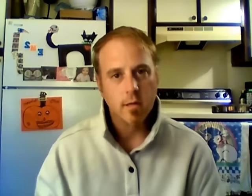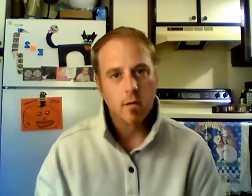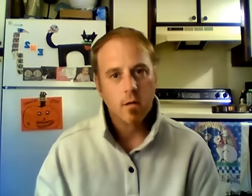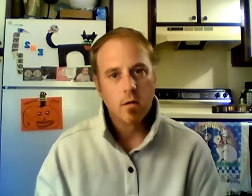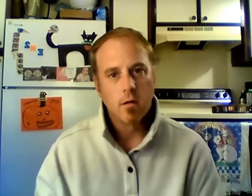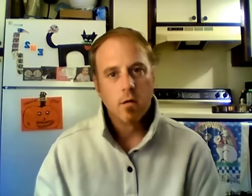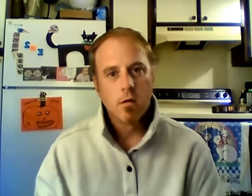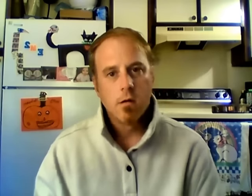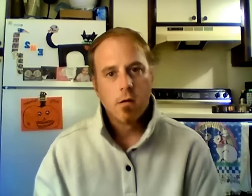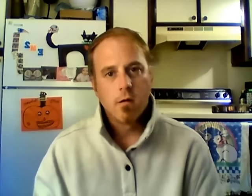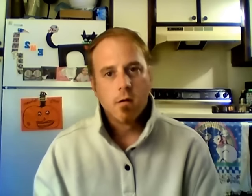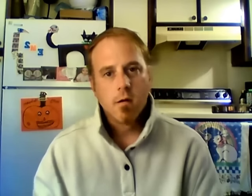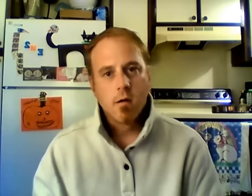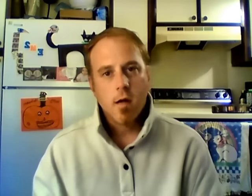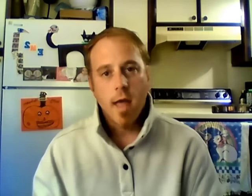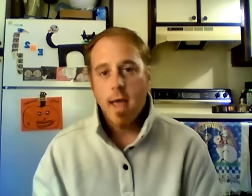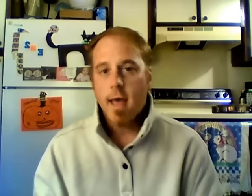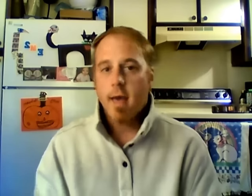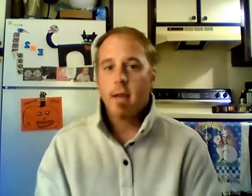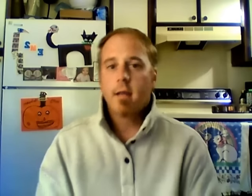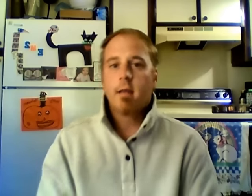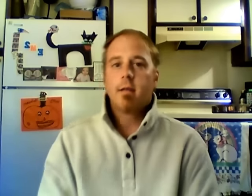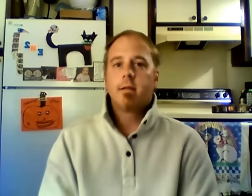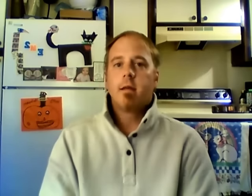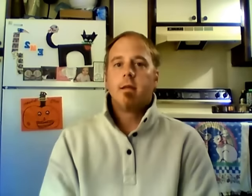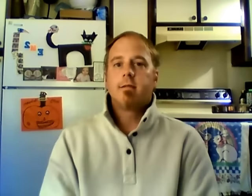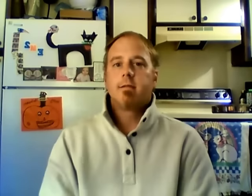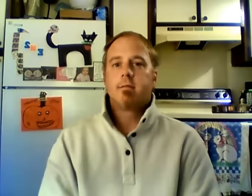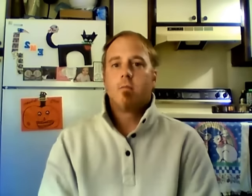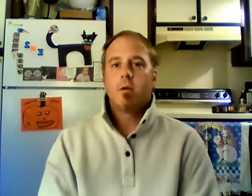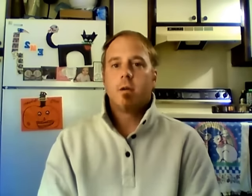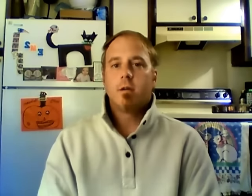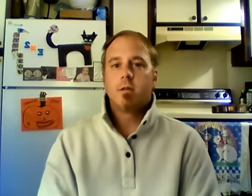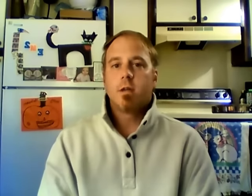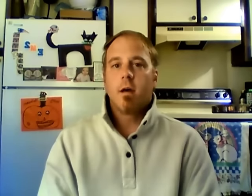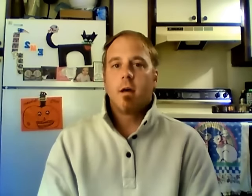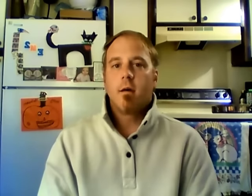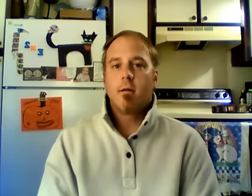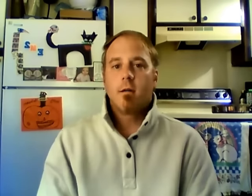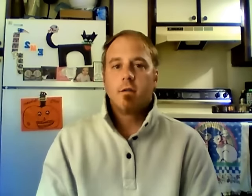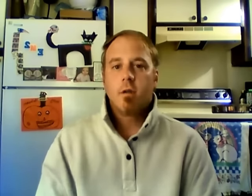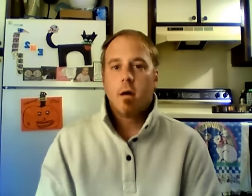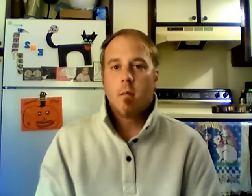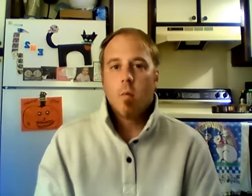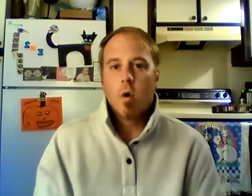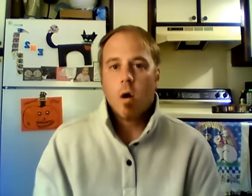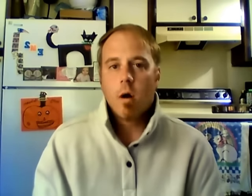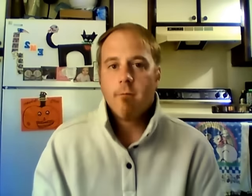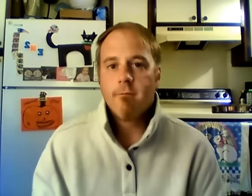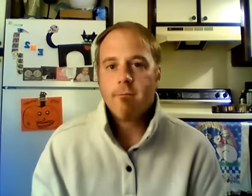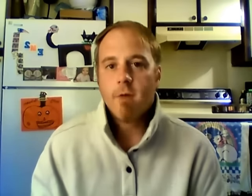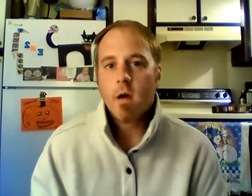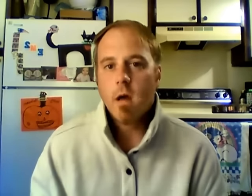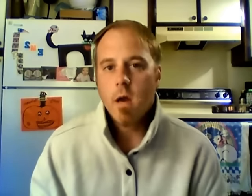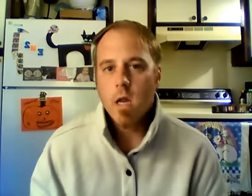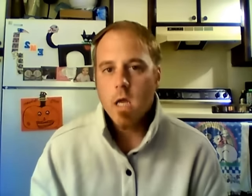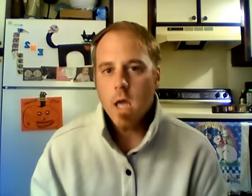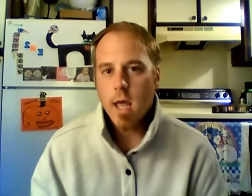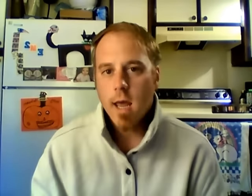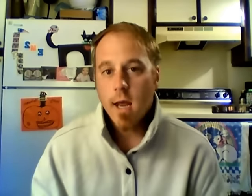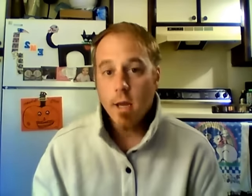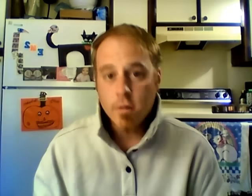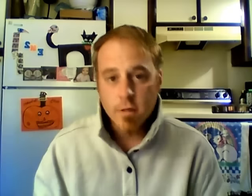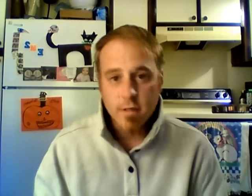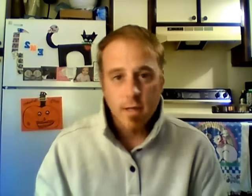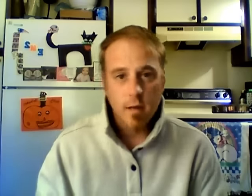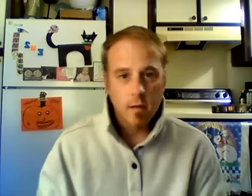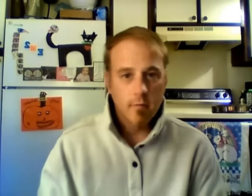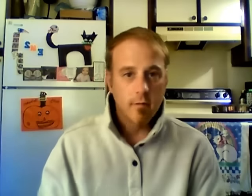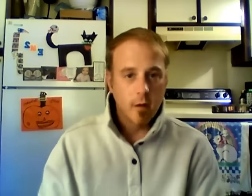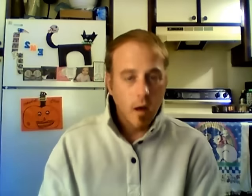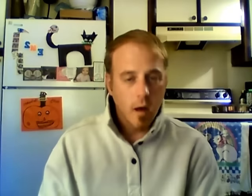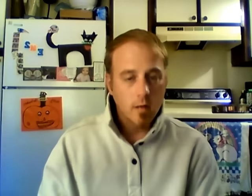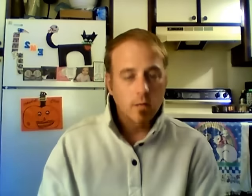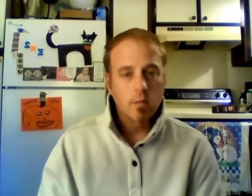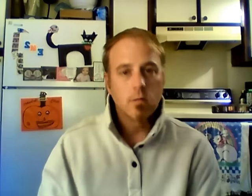and it was more fun and interesting for us.